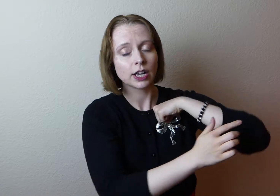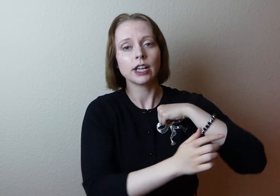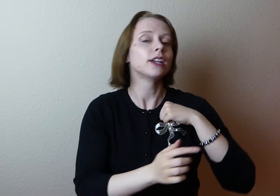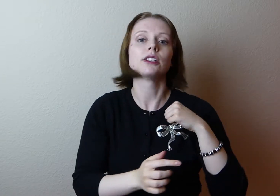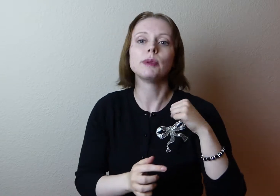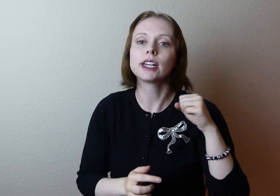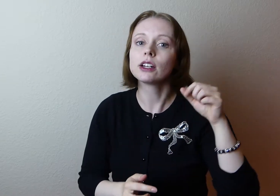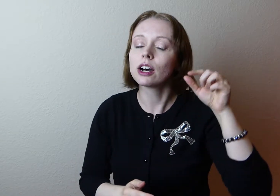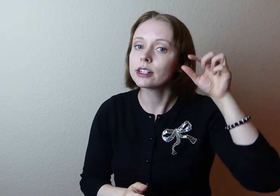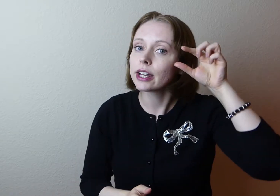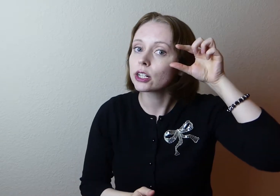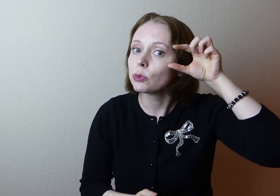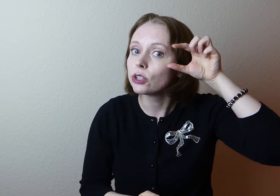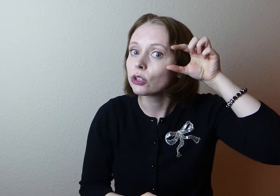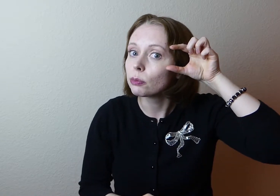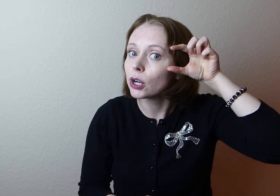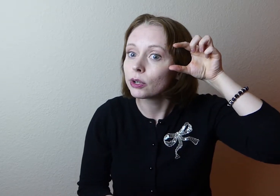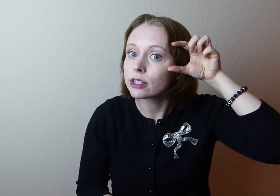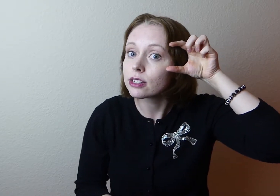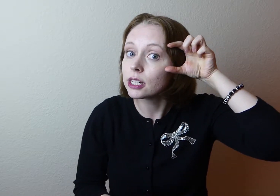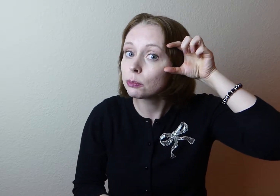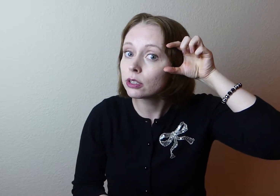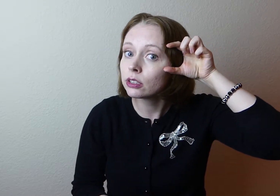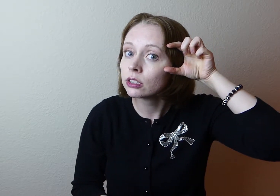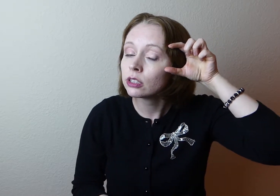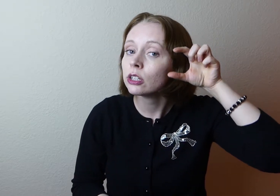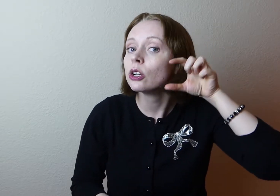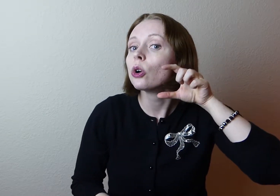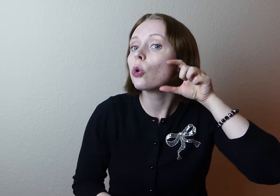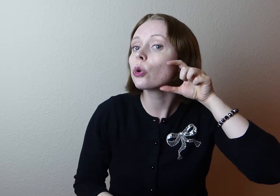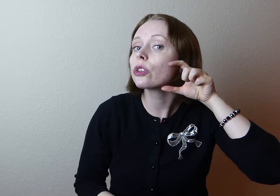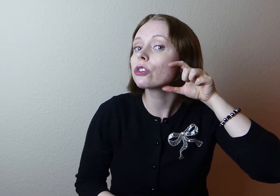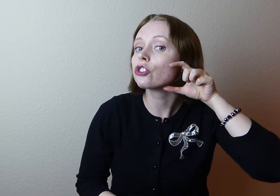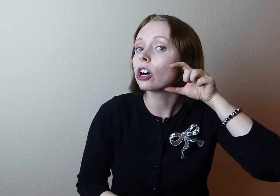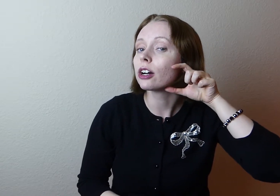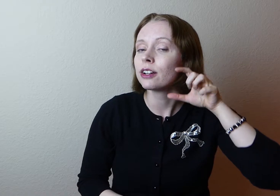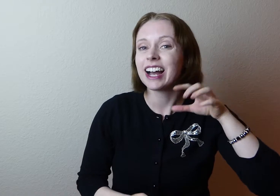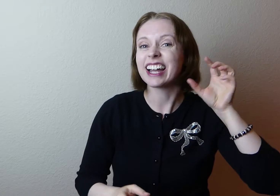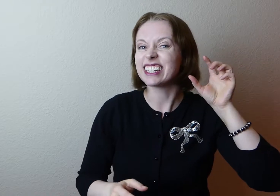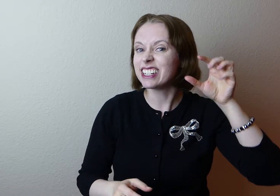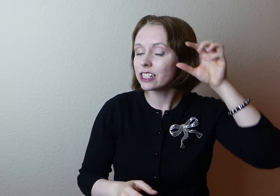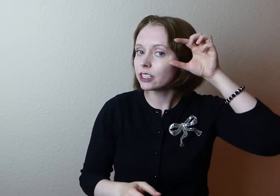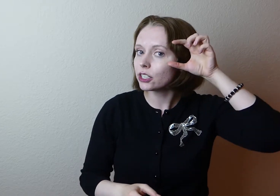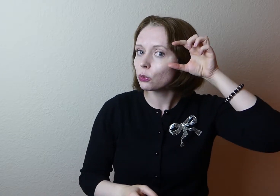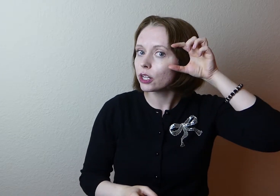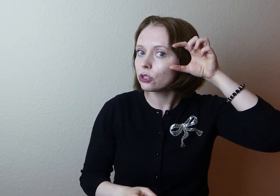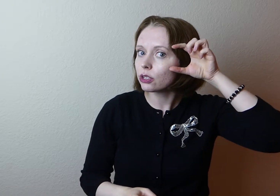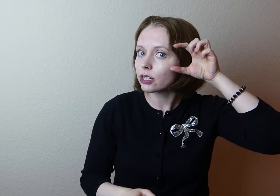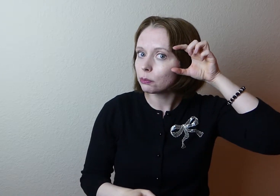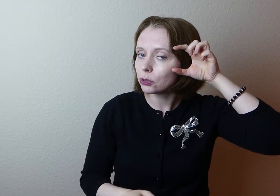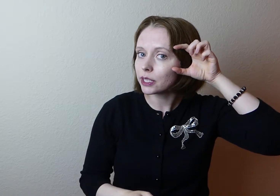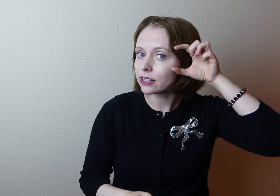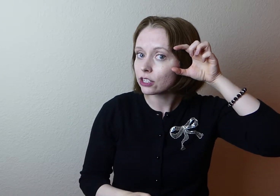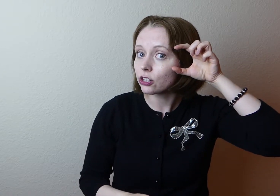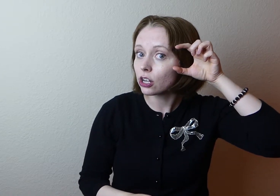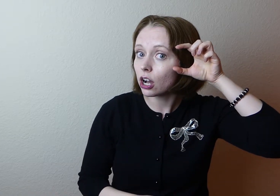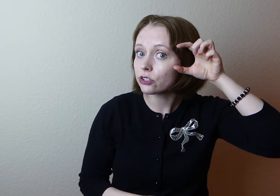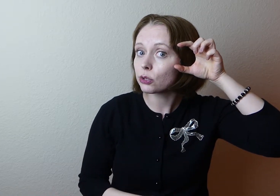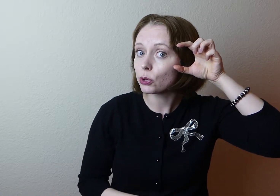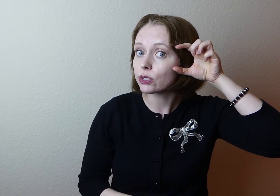is making contact with your opponent's temple or their jaw. Ideally, want to do the temple because that's going to cause the most